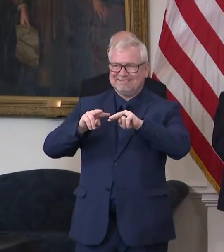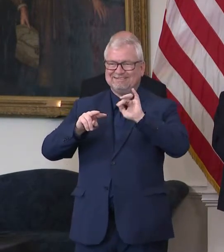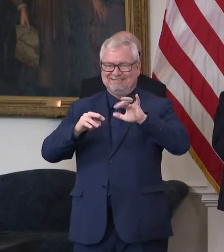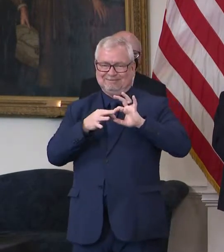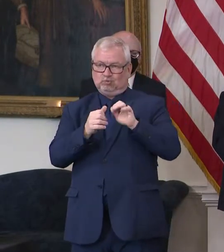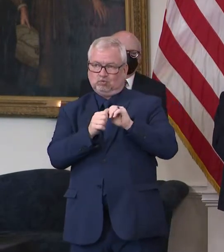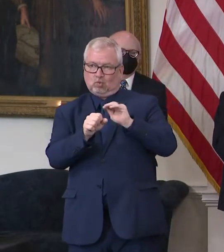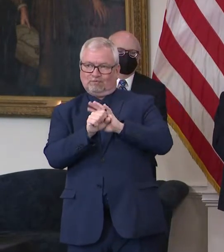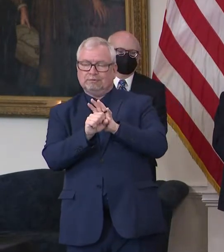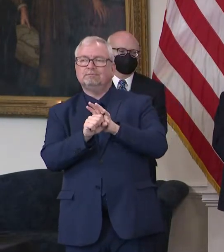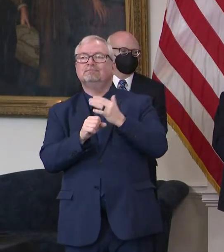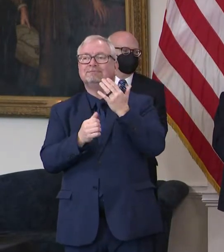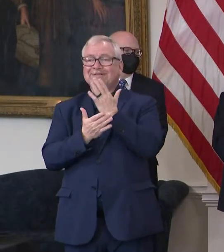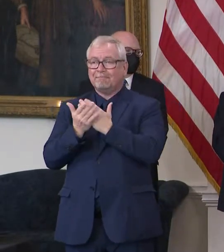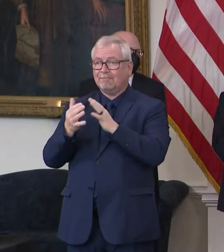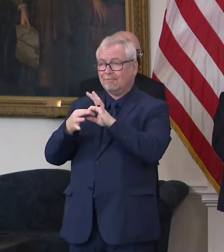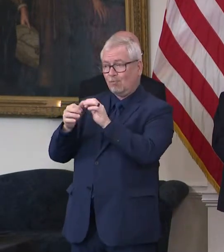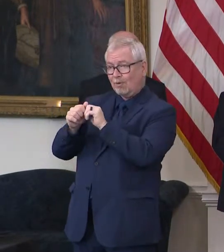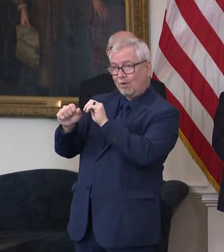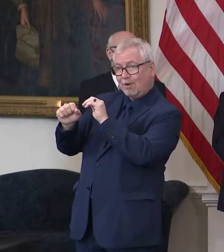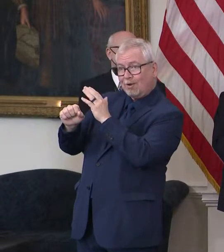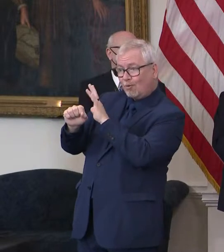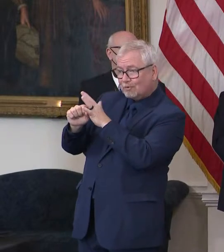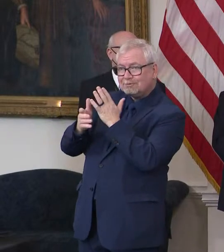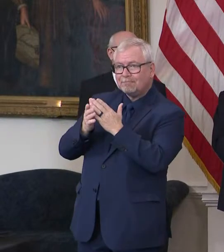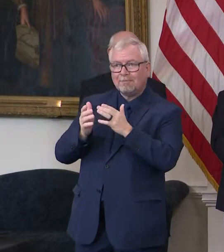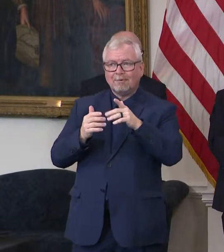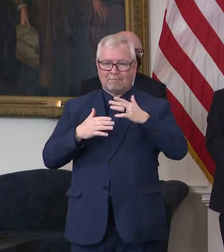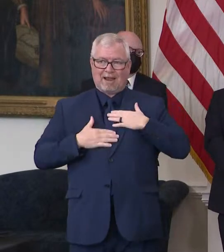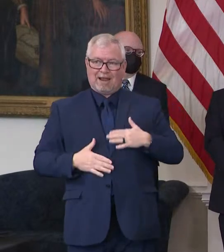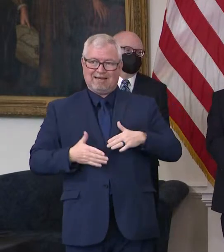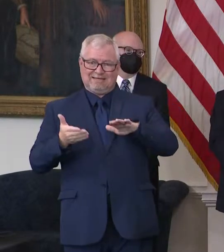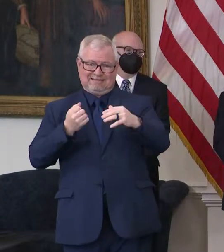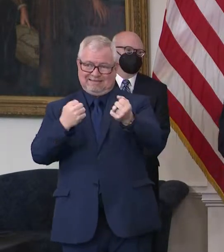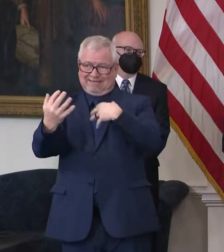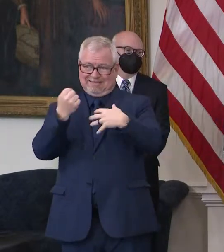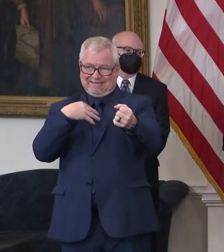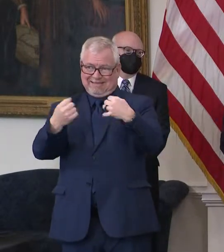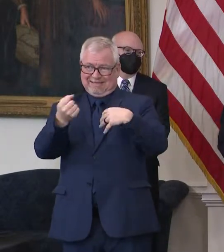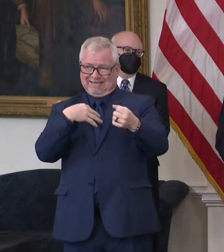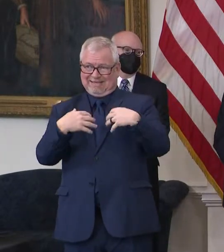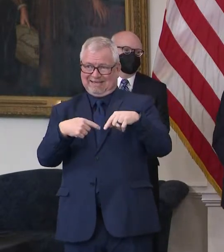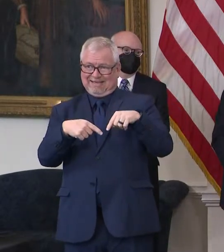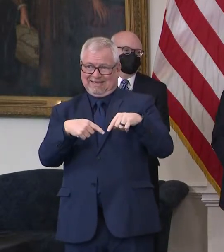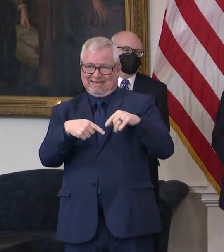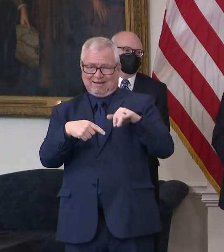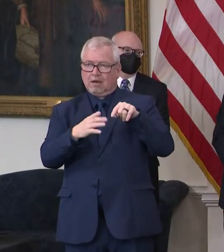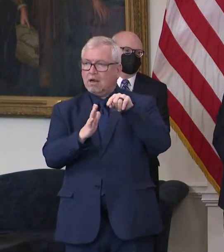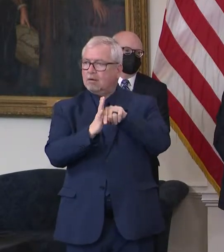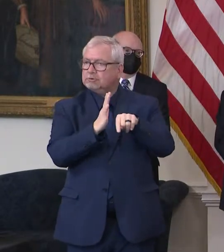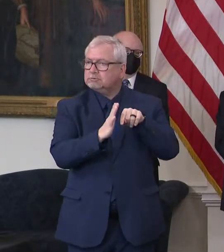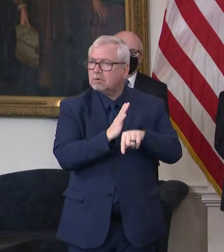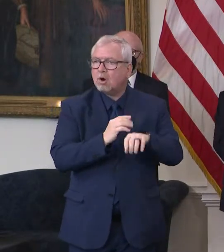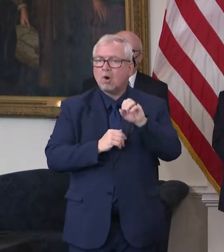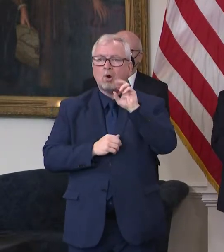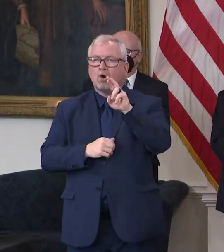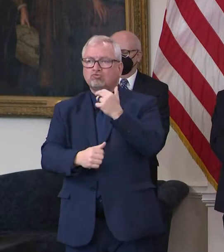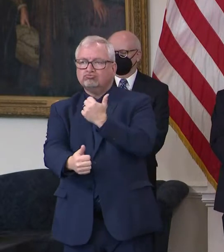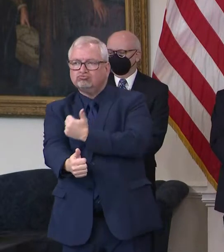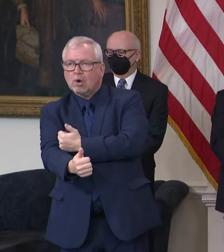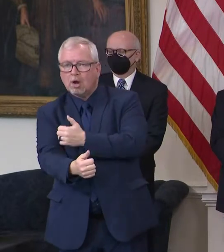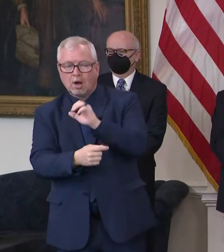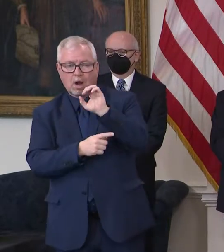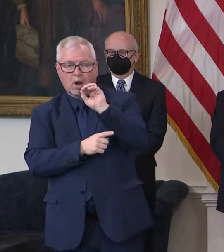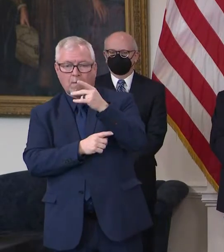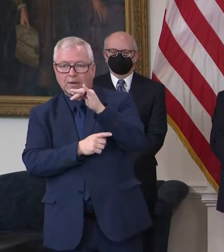really those cases are mostly homicides and or opioid overdose doses. So the issue is not